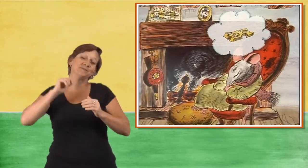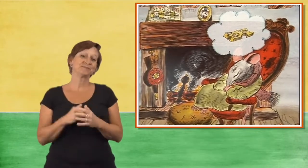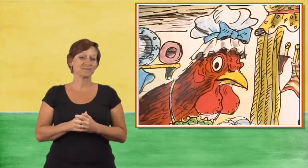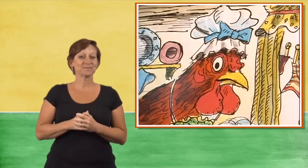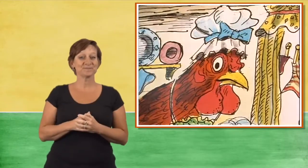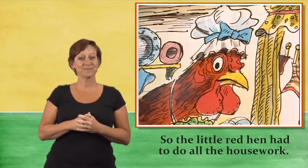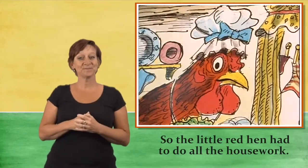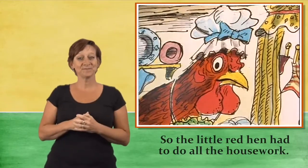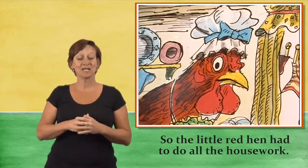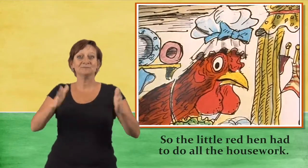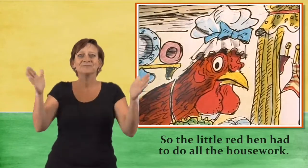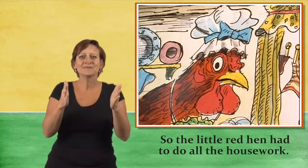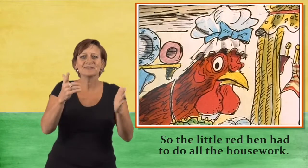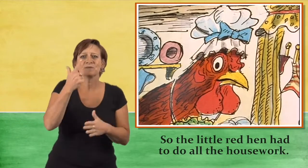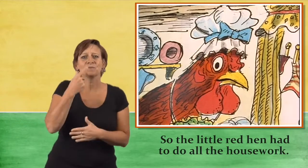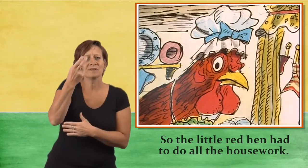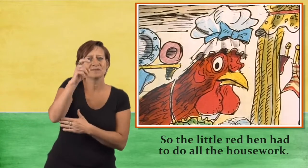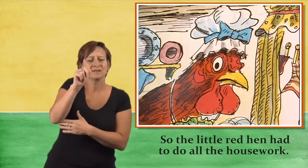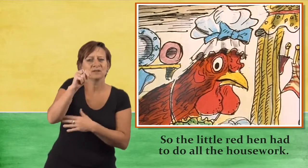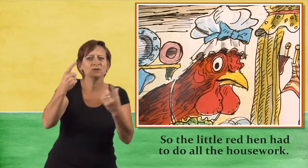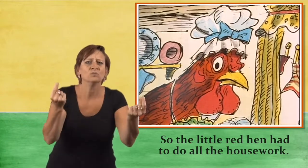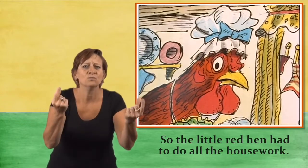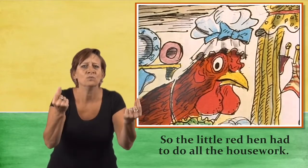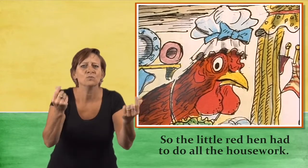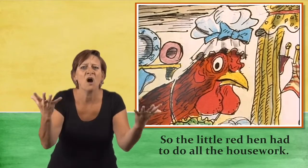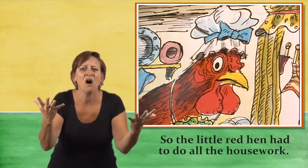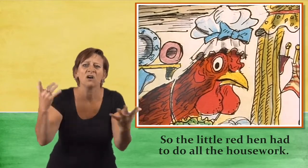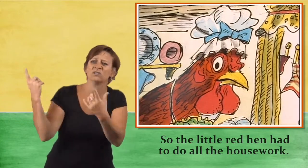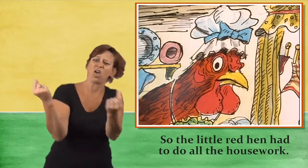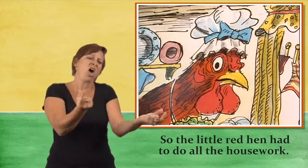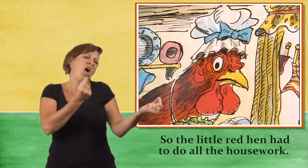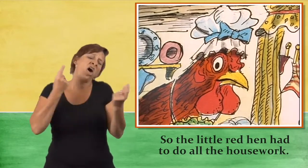so the little red hen had to do all the housework